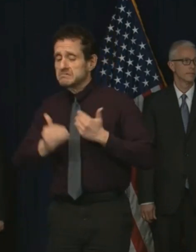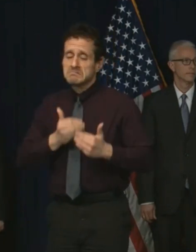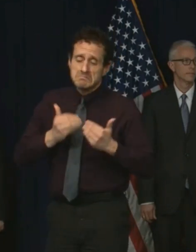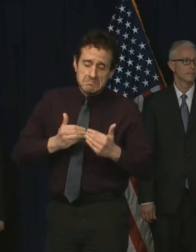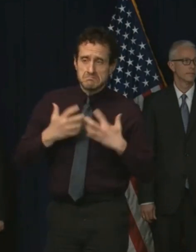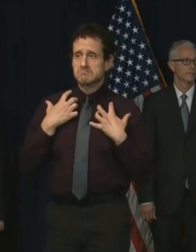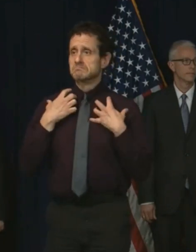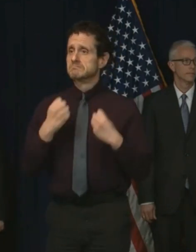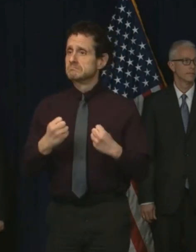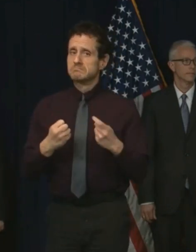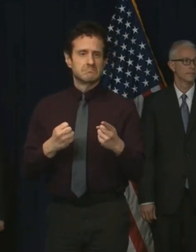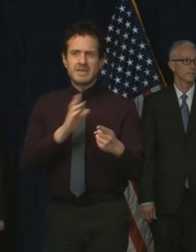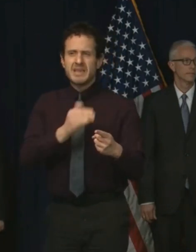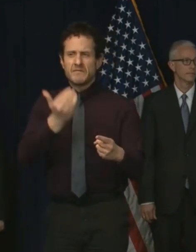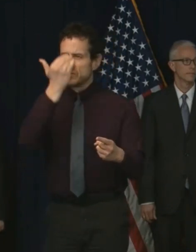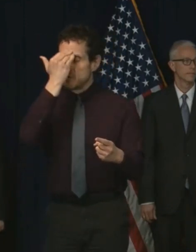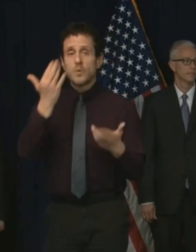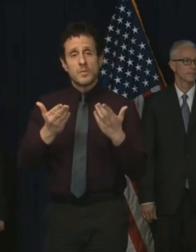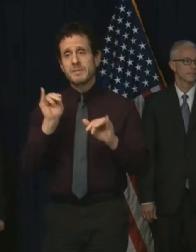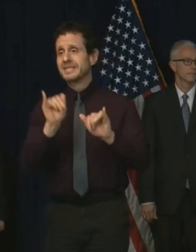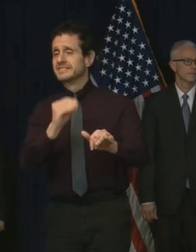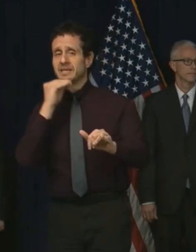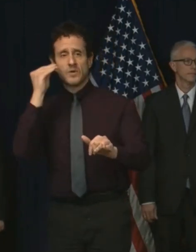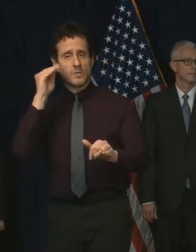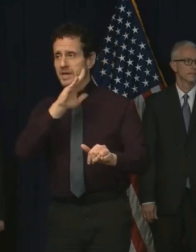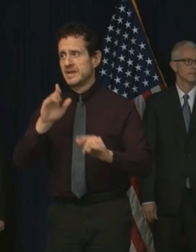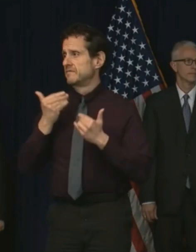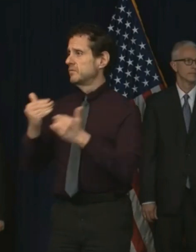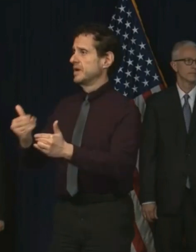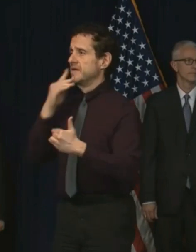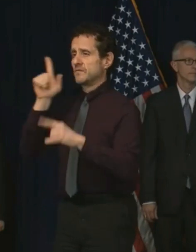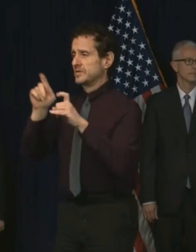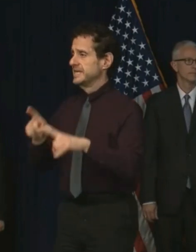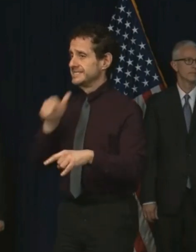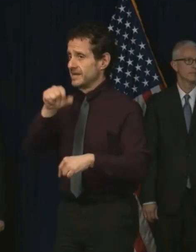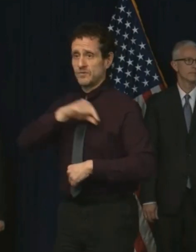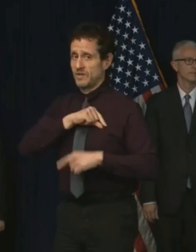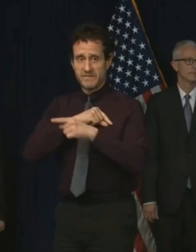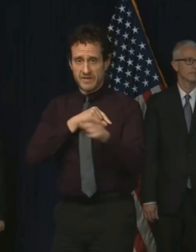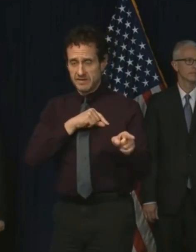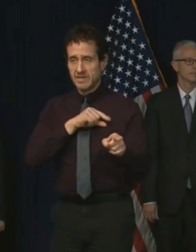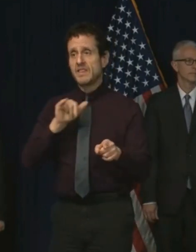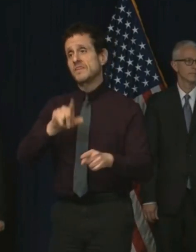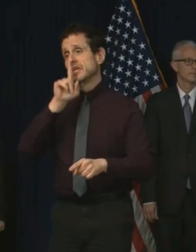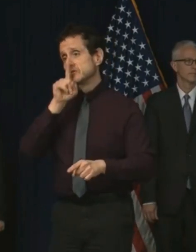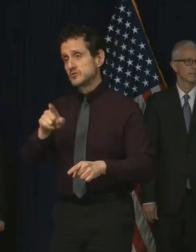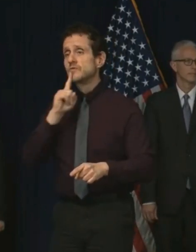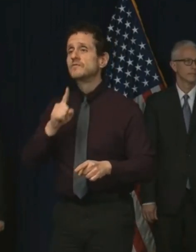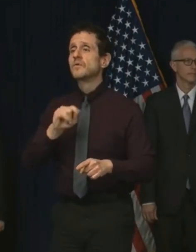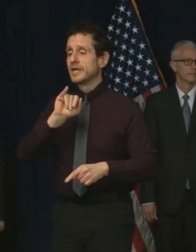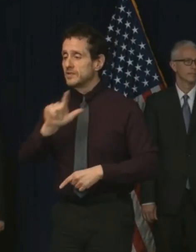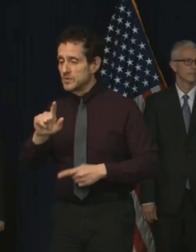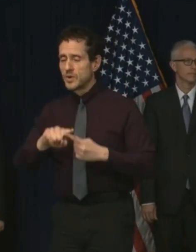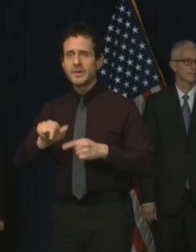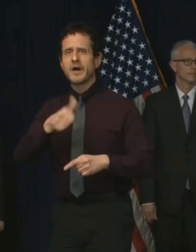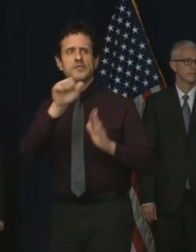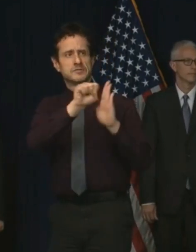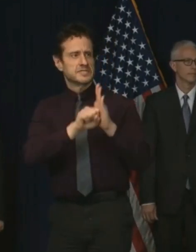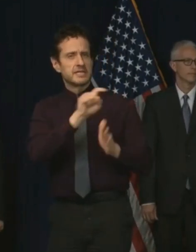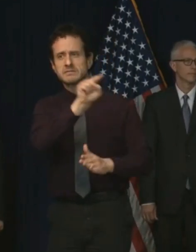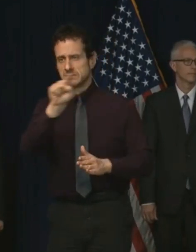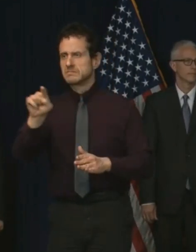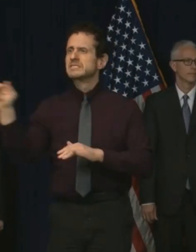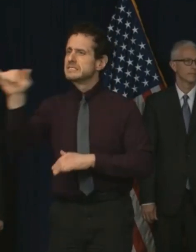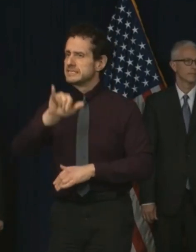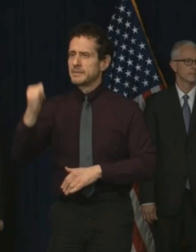at home and never qualified for a test. That's true in all 50 states. And that's the price that we will continue